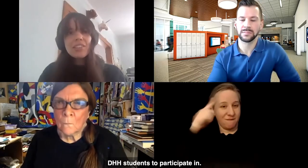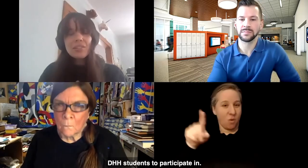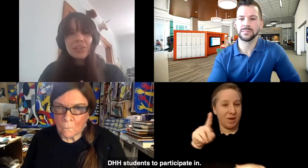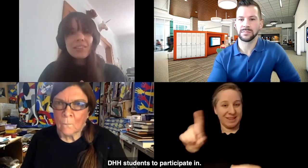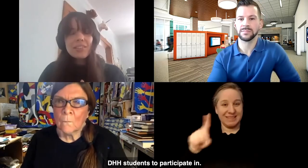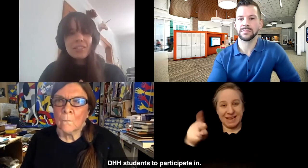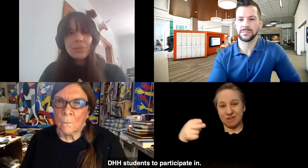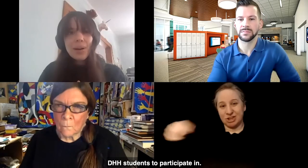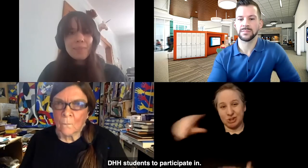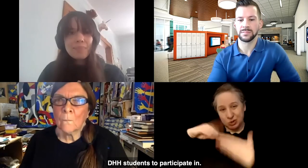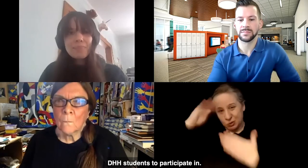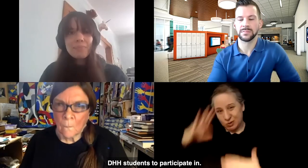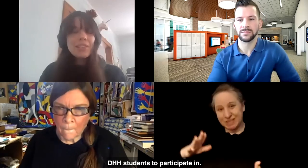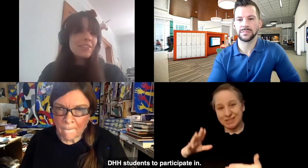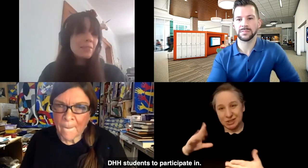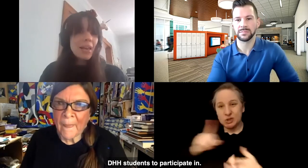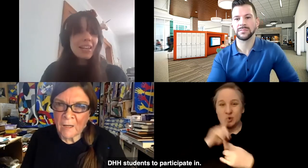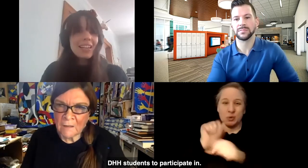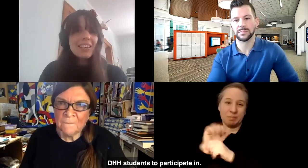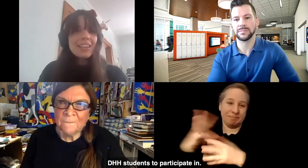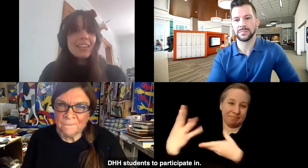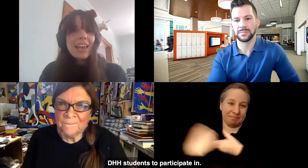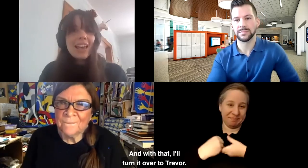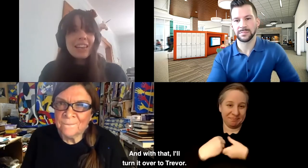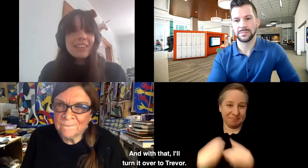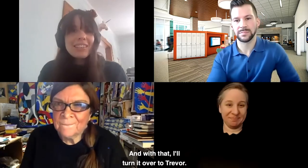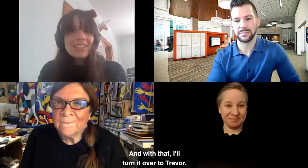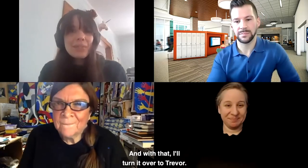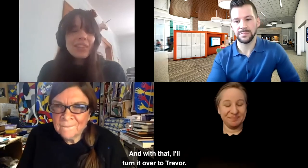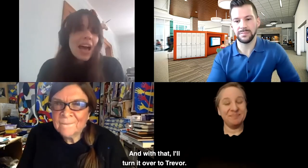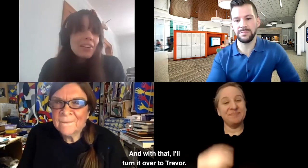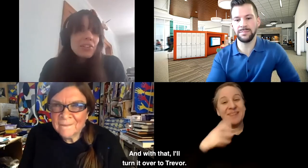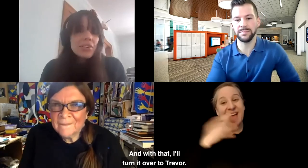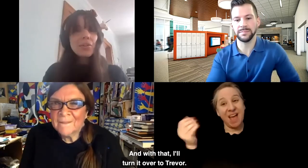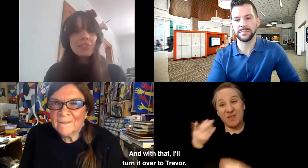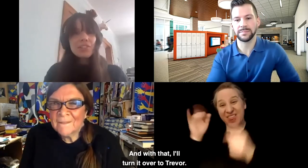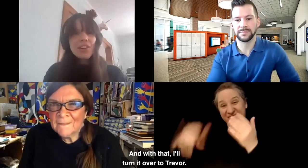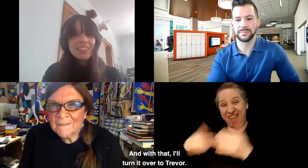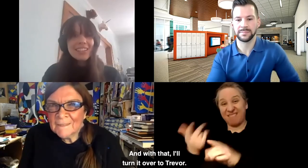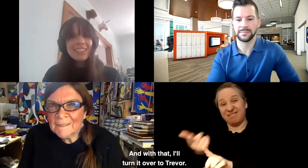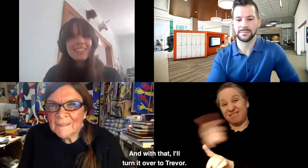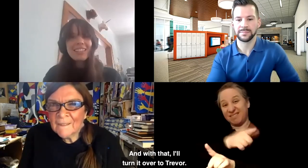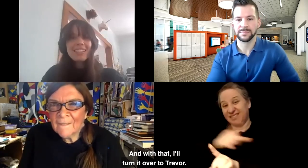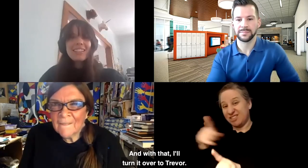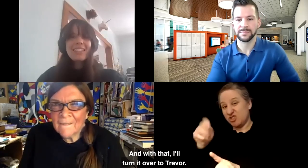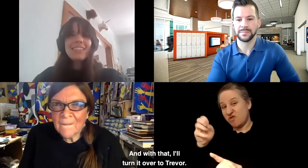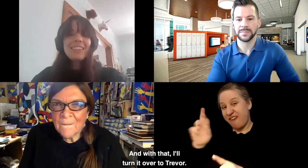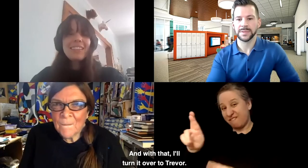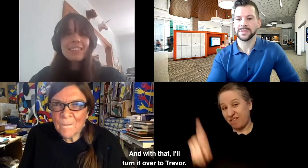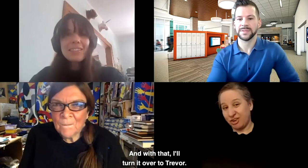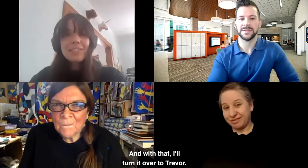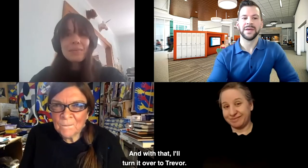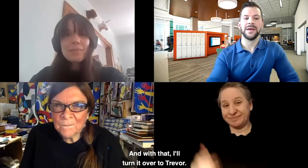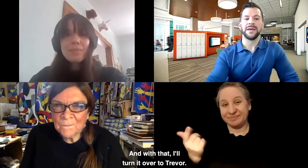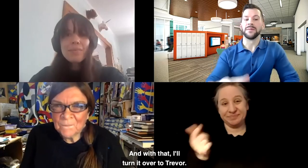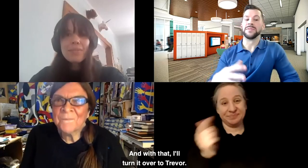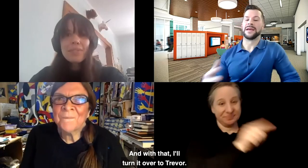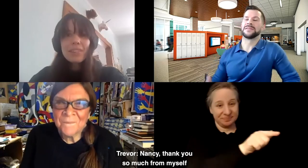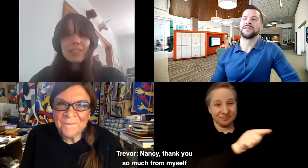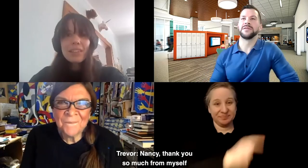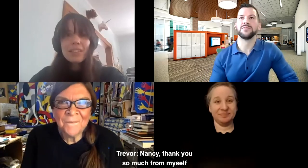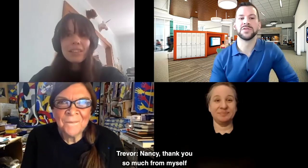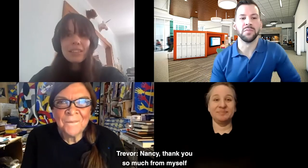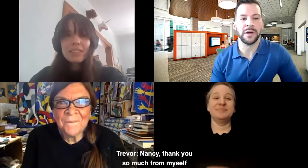DHH students to, um, participate in. And with that, I'll turn it over to Trevor. Nancy Smiles, Trevor speaking.